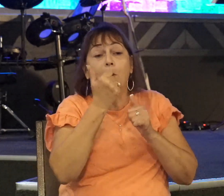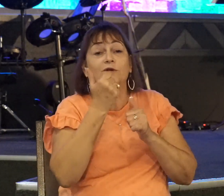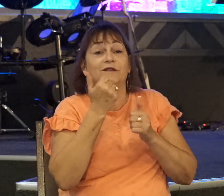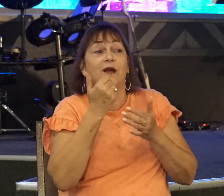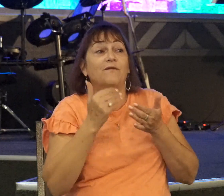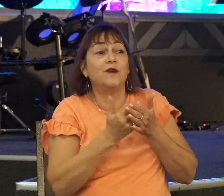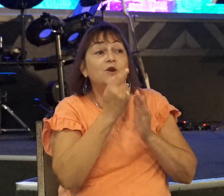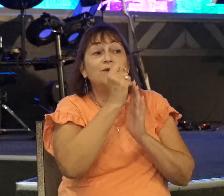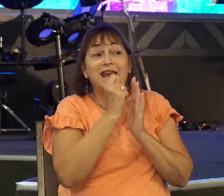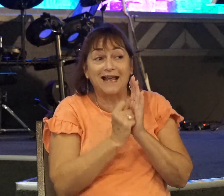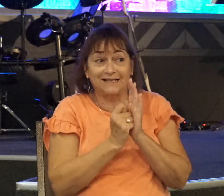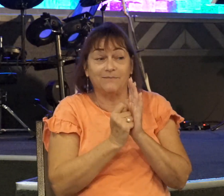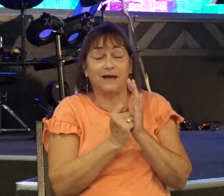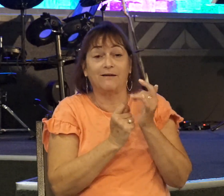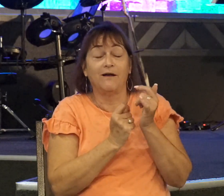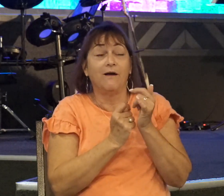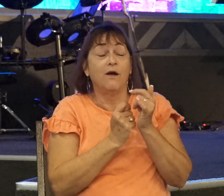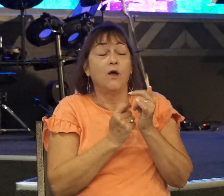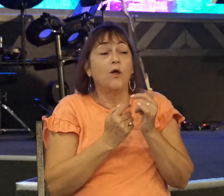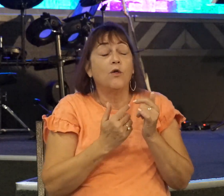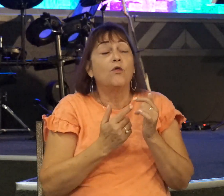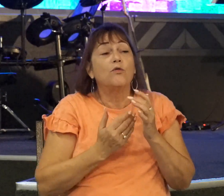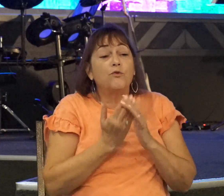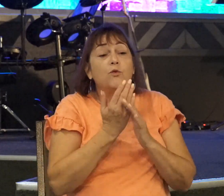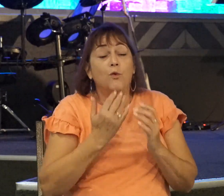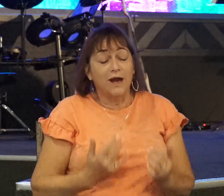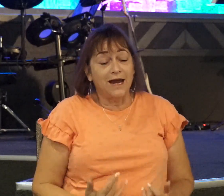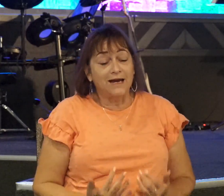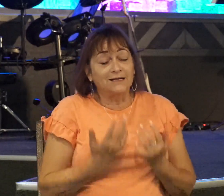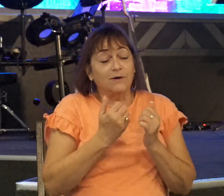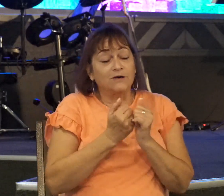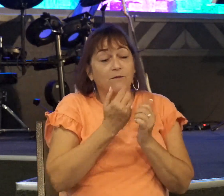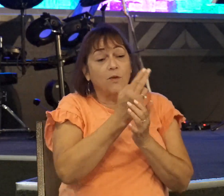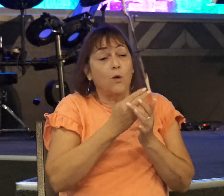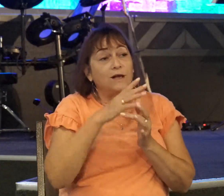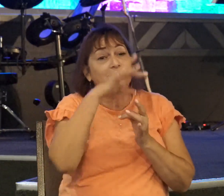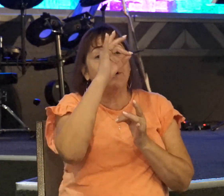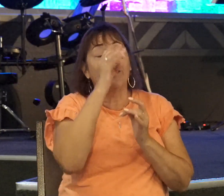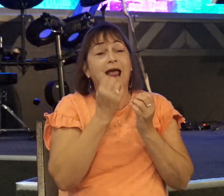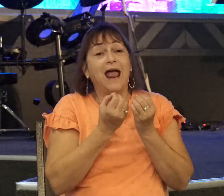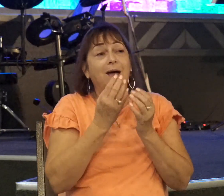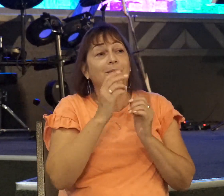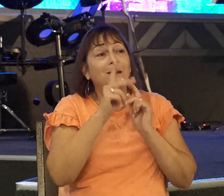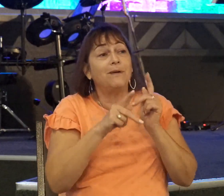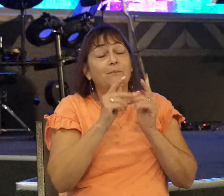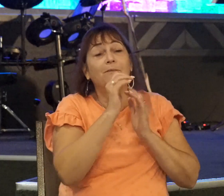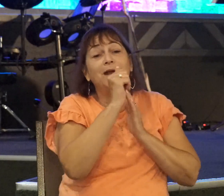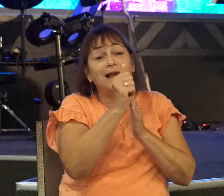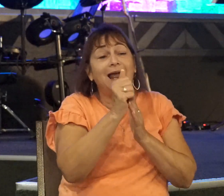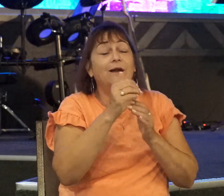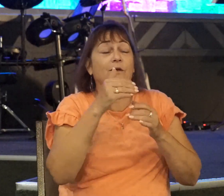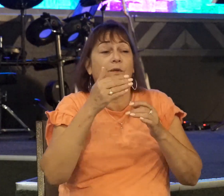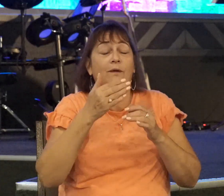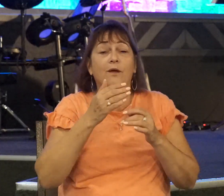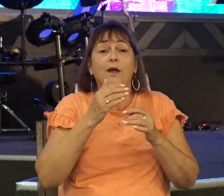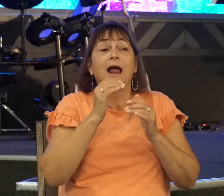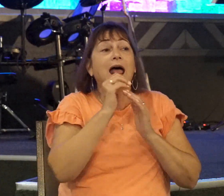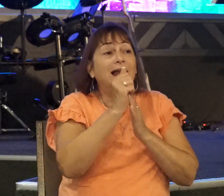the inspiration of the Holy Spirit. And how many people have been led to Christ and saved because of the words Paul